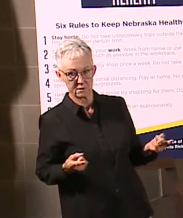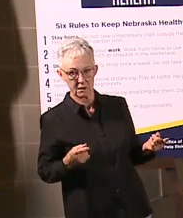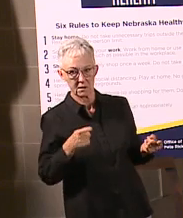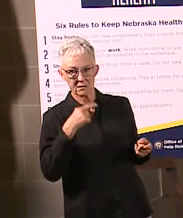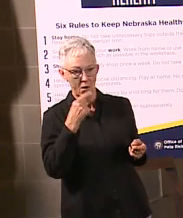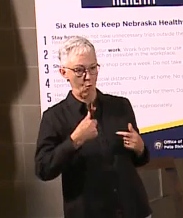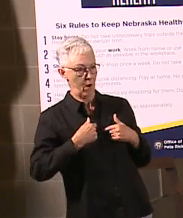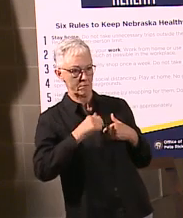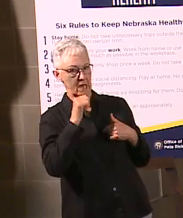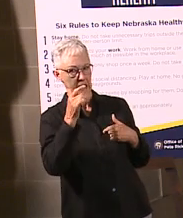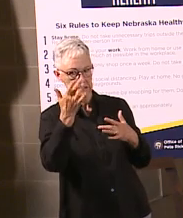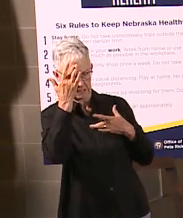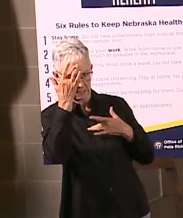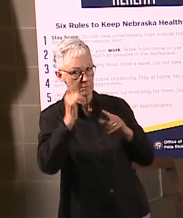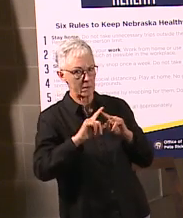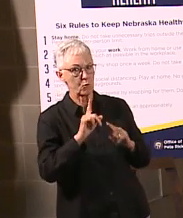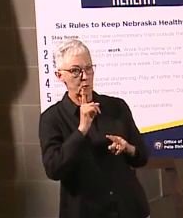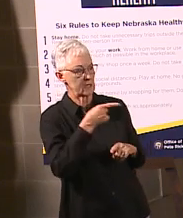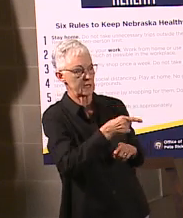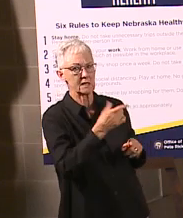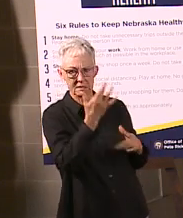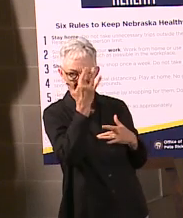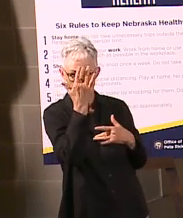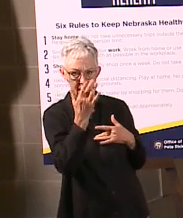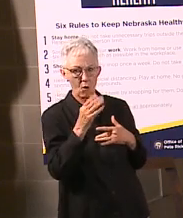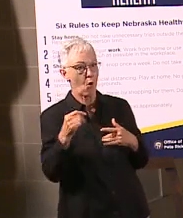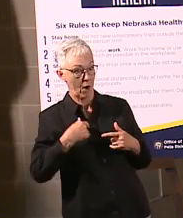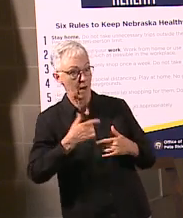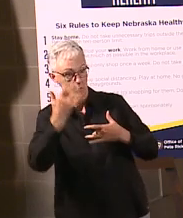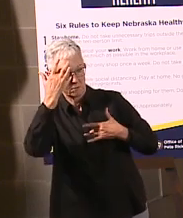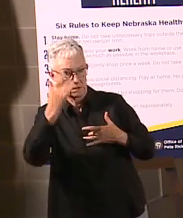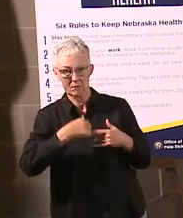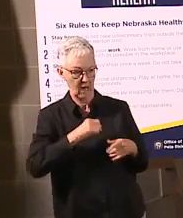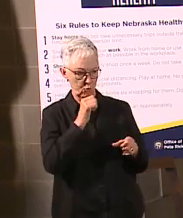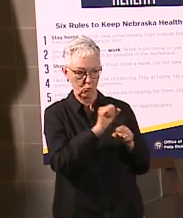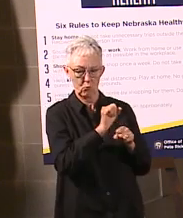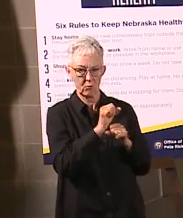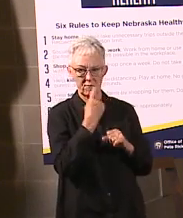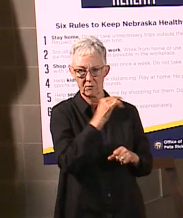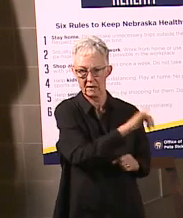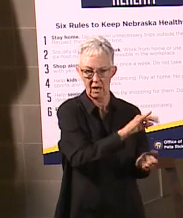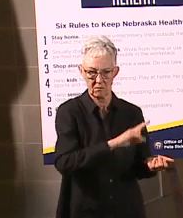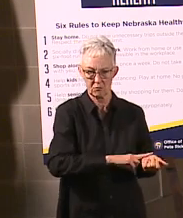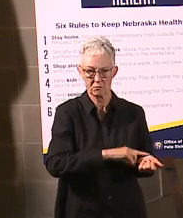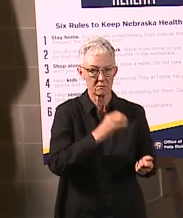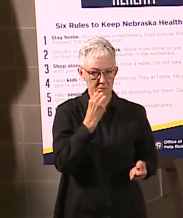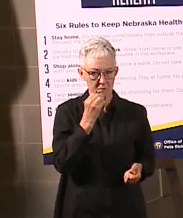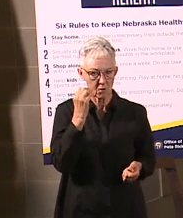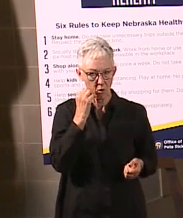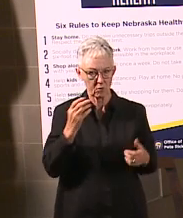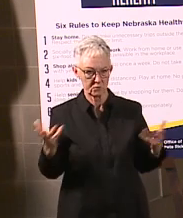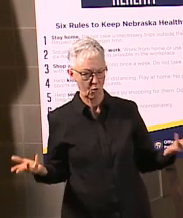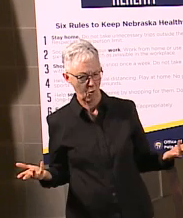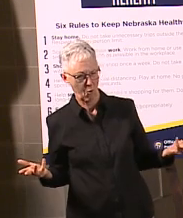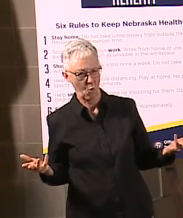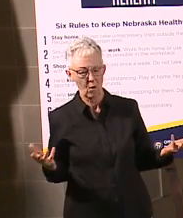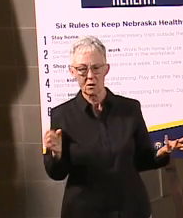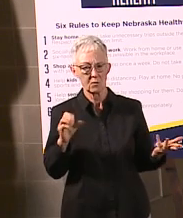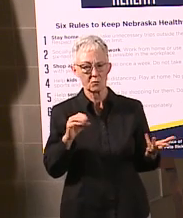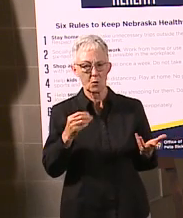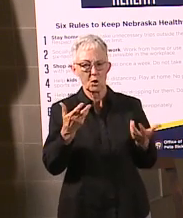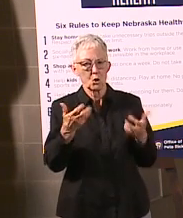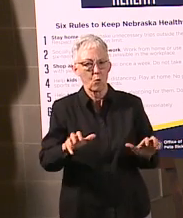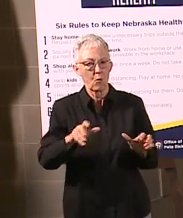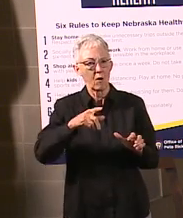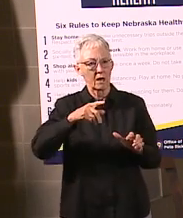to not only ask that, but verify that it's actually true, because we have had people who aren't actually telling the truth with regard to what their place of employment